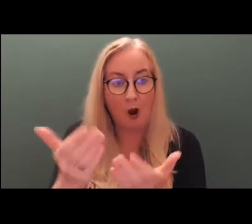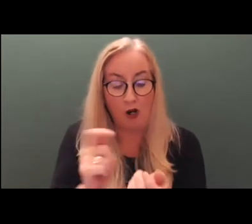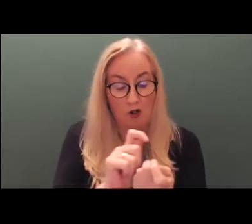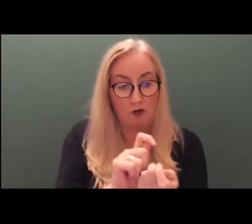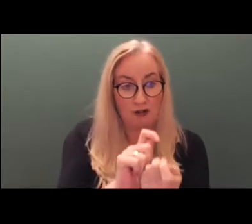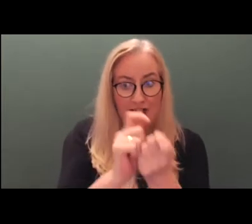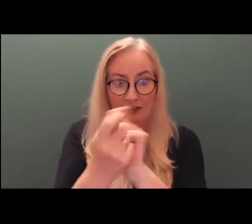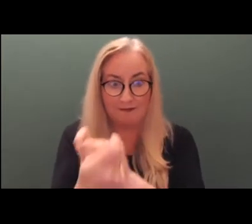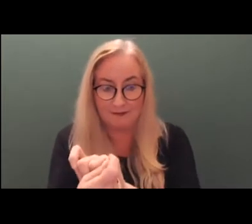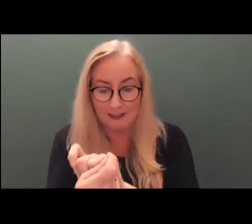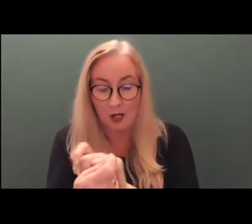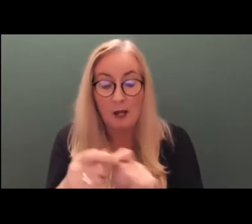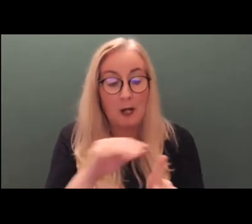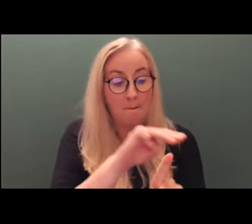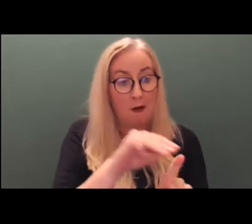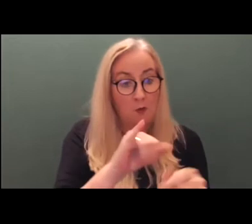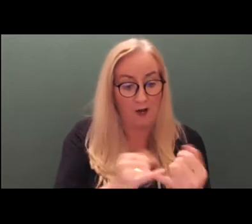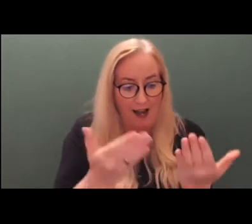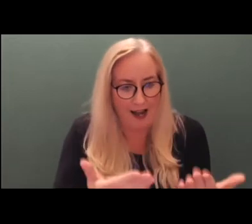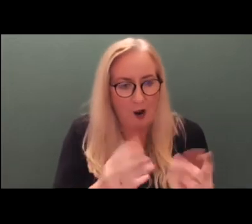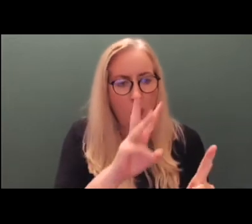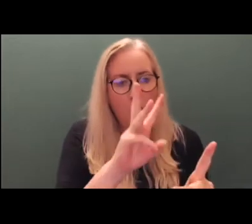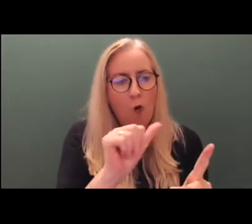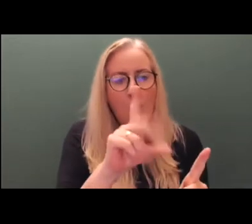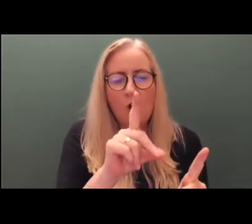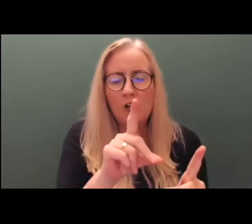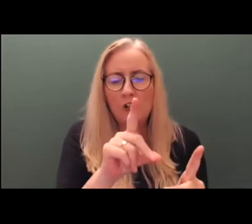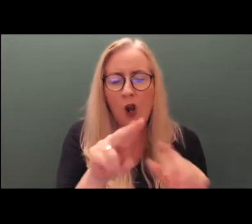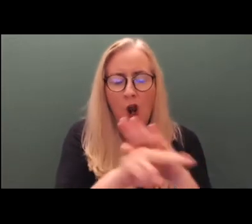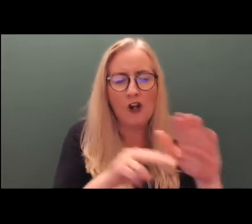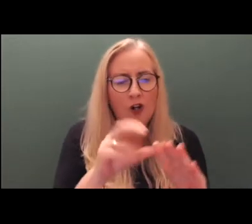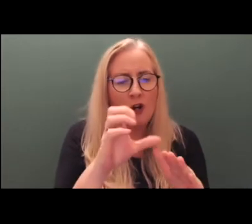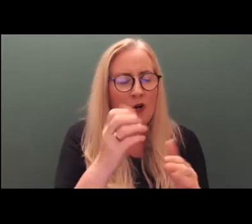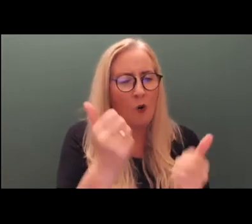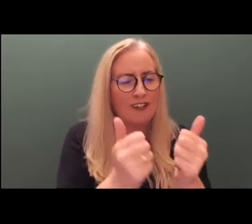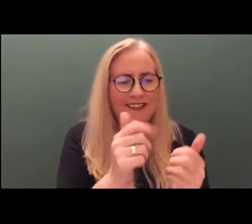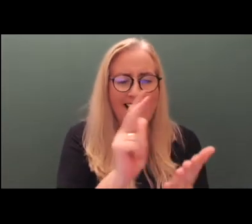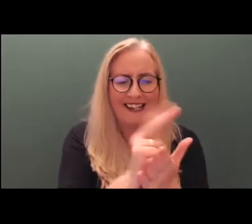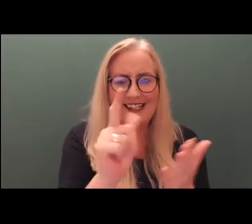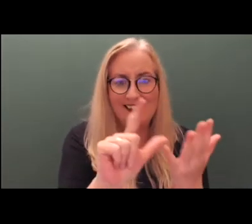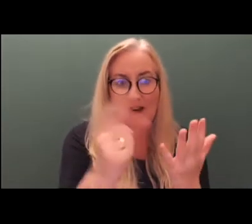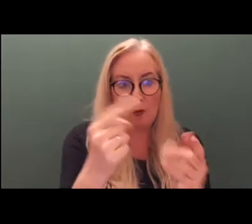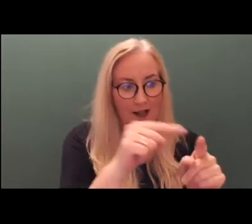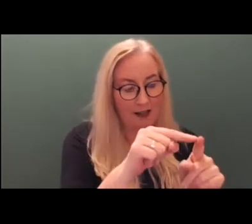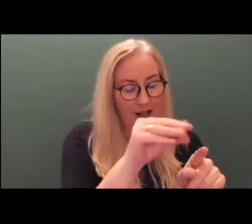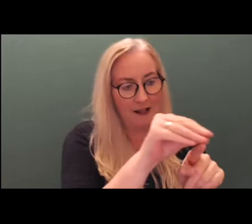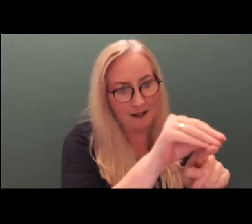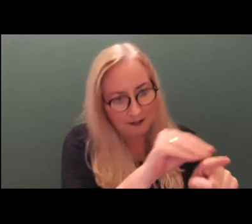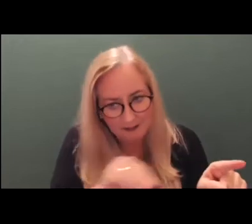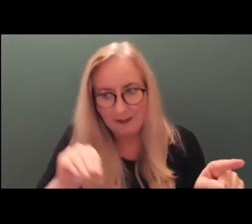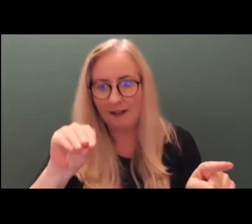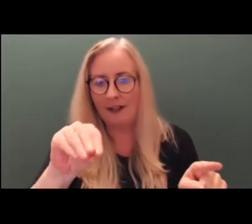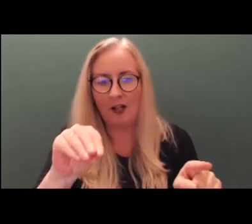who are currently wards of court under the 1871 Act to the very much more beneficial regime